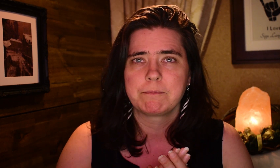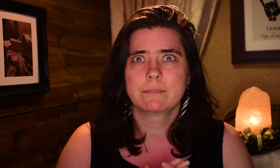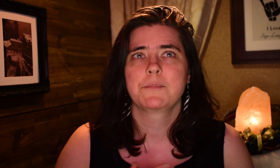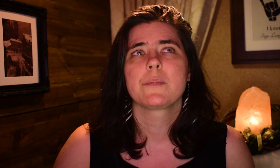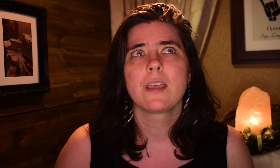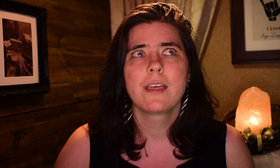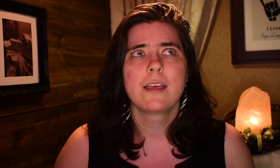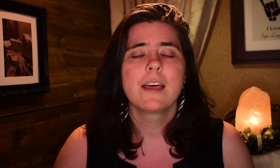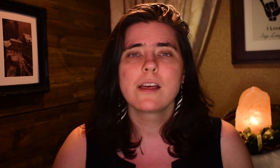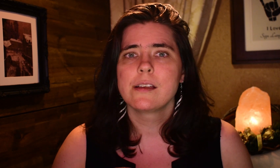of them.